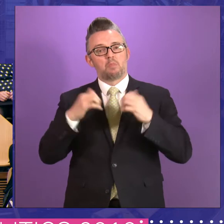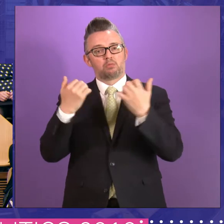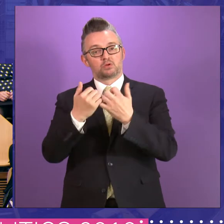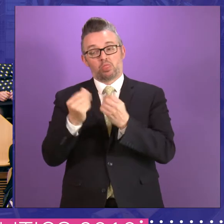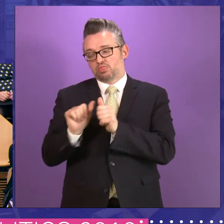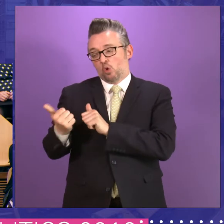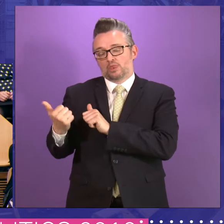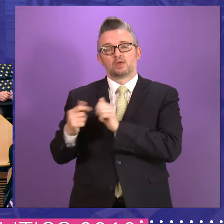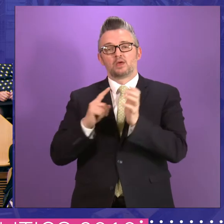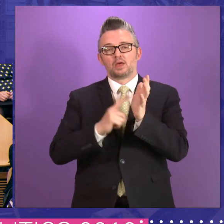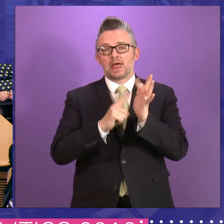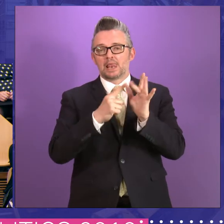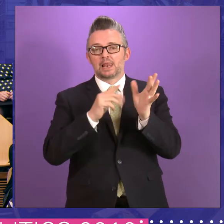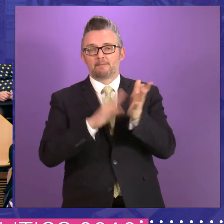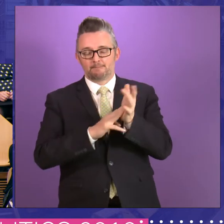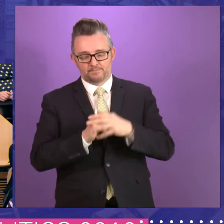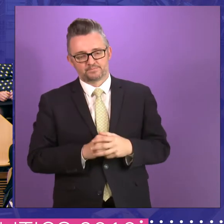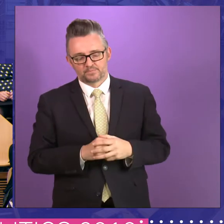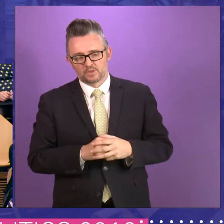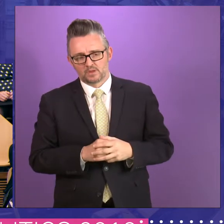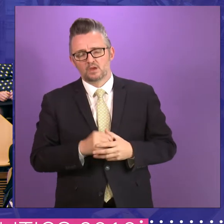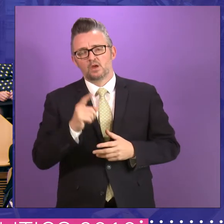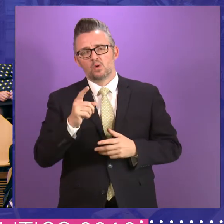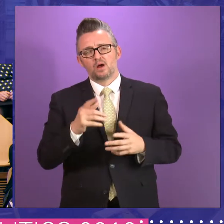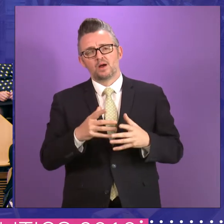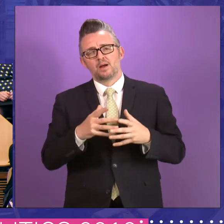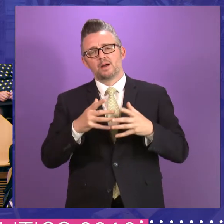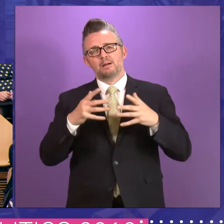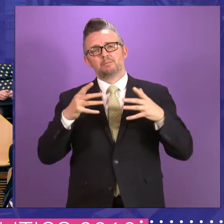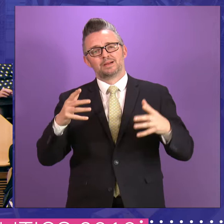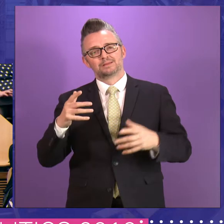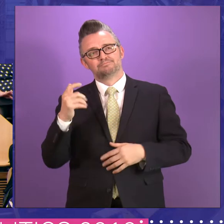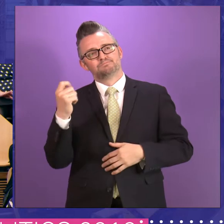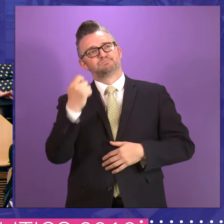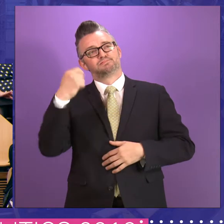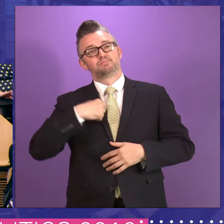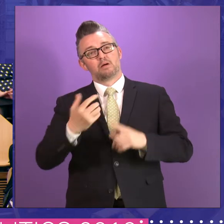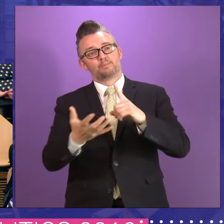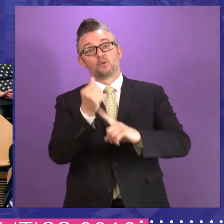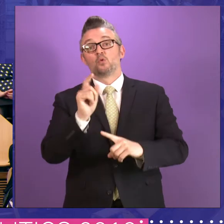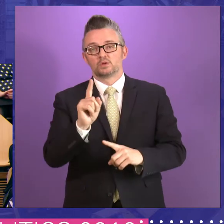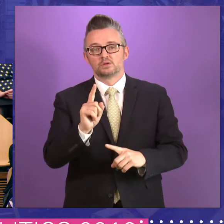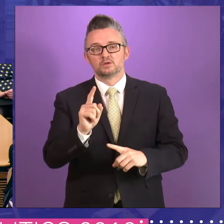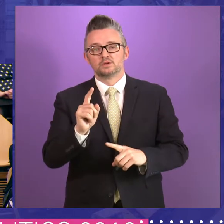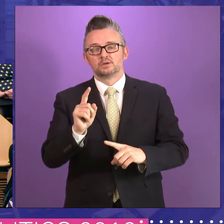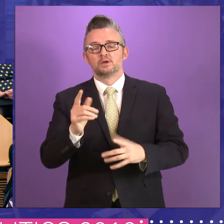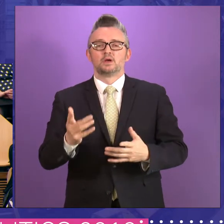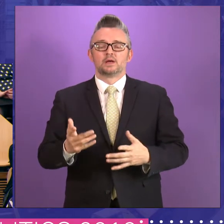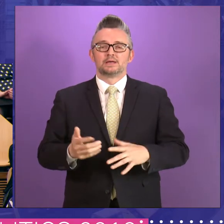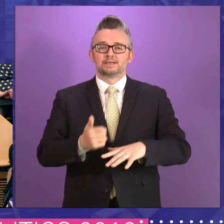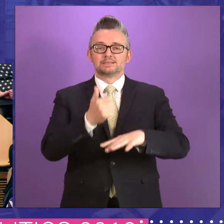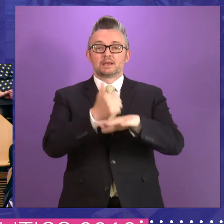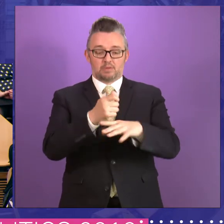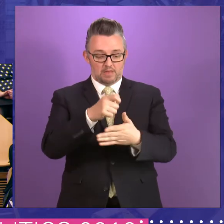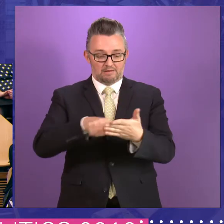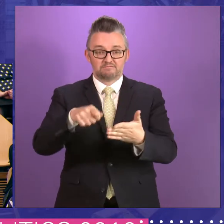Liam. Um, one of the main, um, biggest, um, we've had is, um, implementing sort of votes at